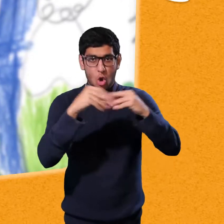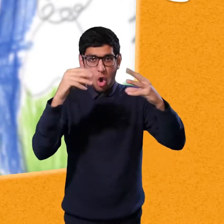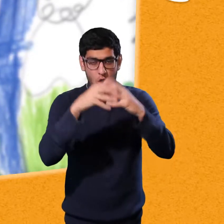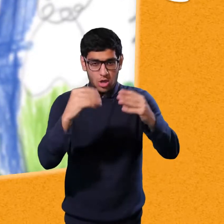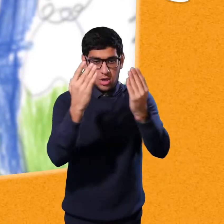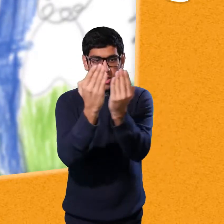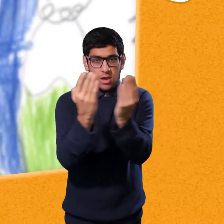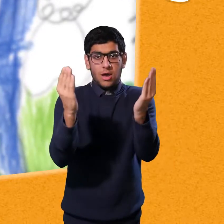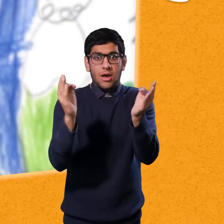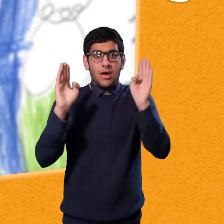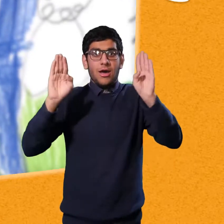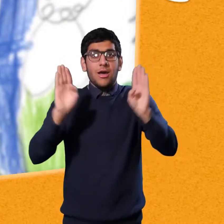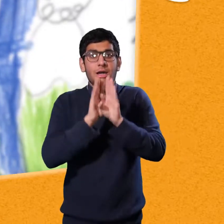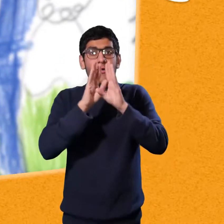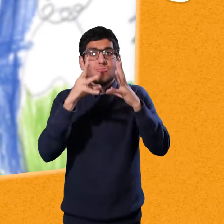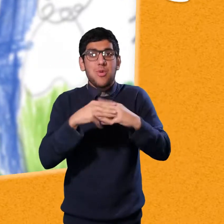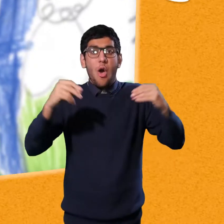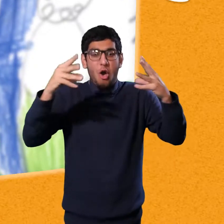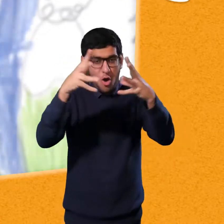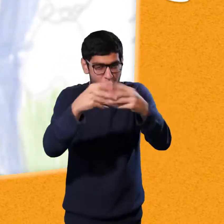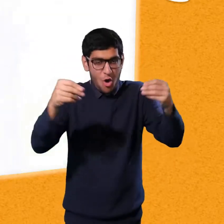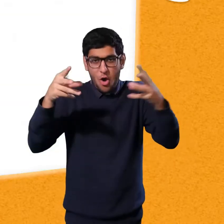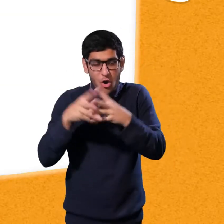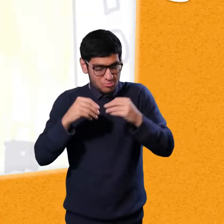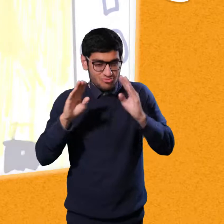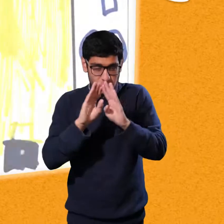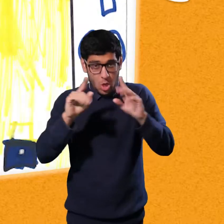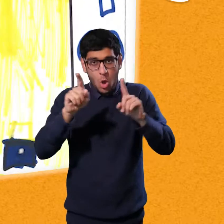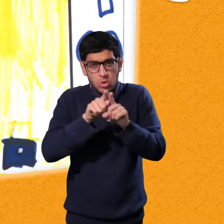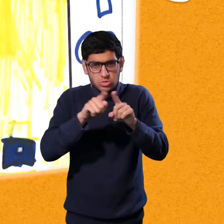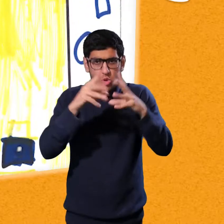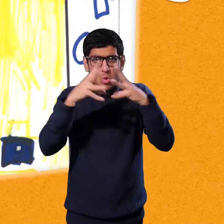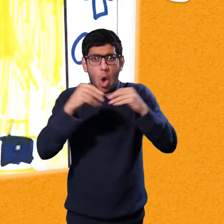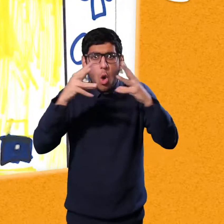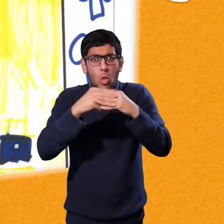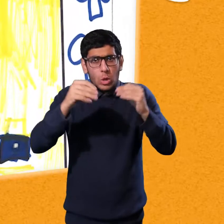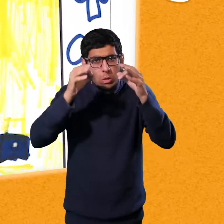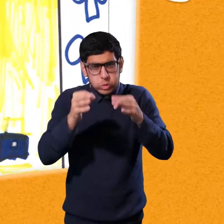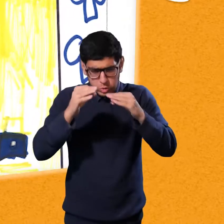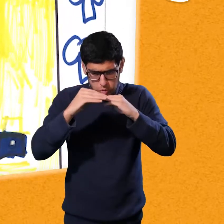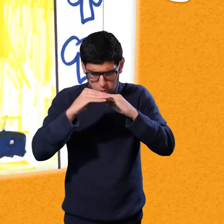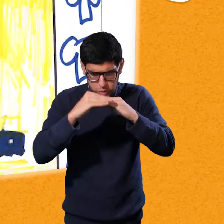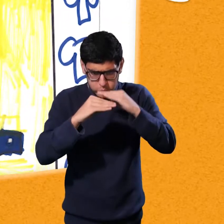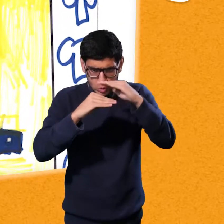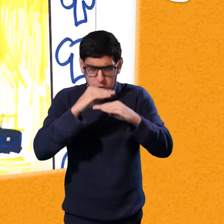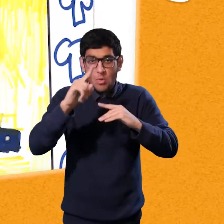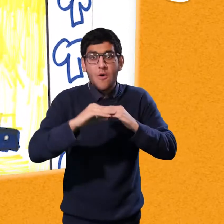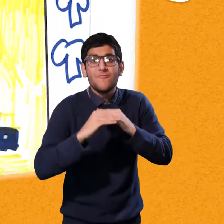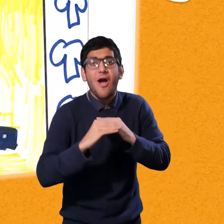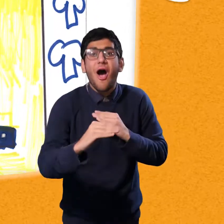made a straw. He made straw walls and he made straw